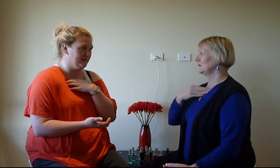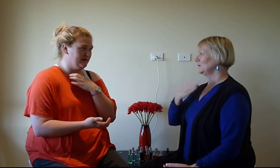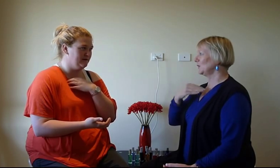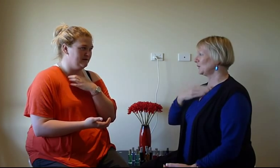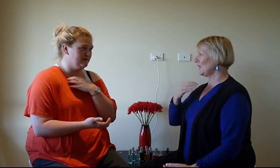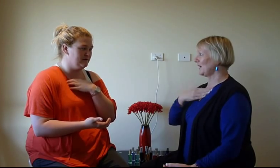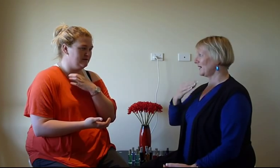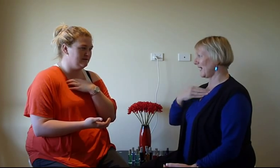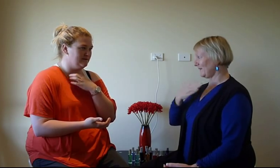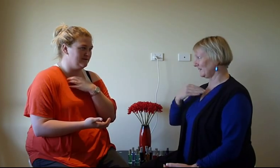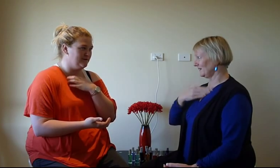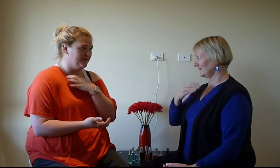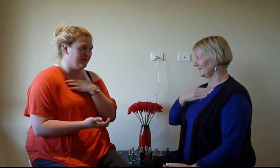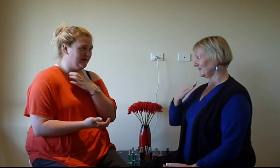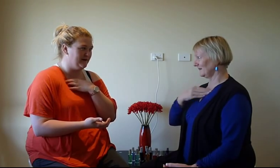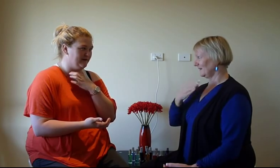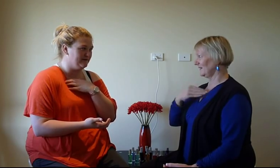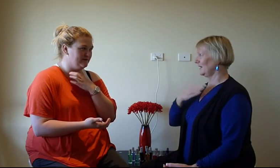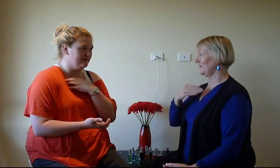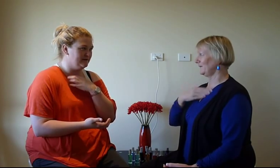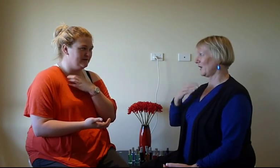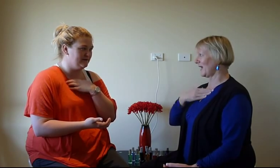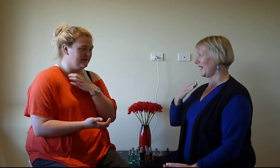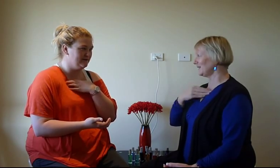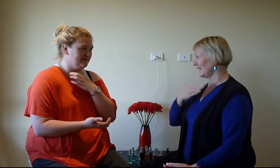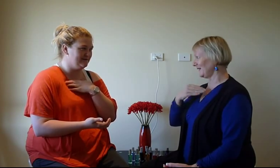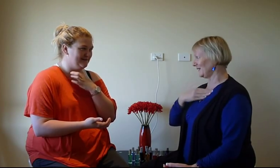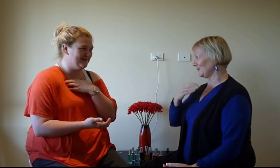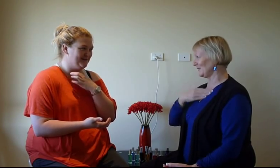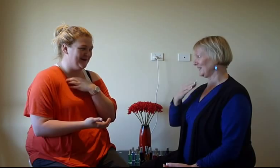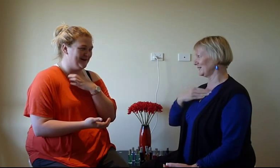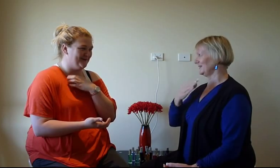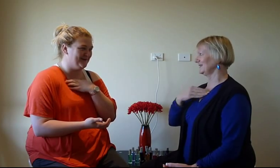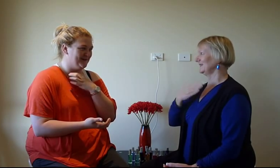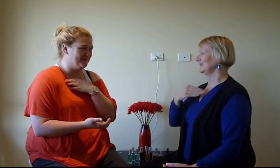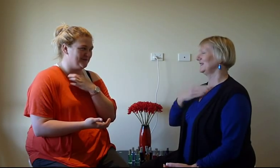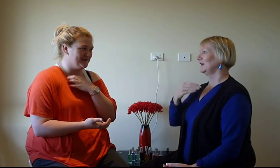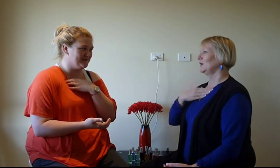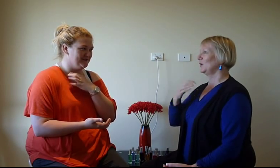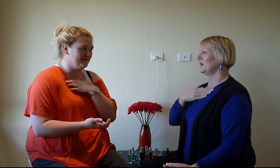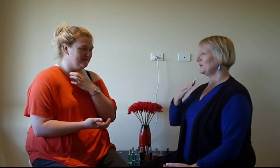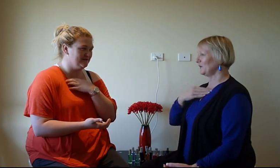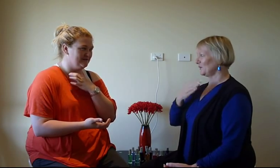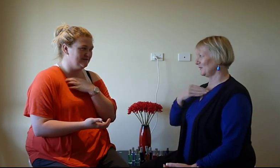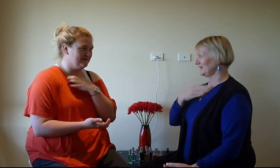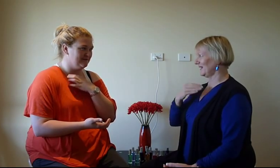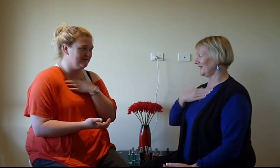Not the way I'd have it if I hadn't had the operation. No wonder I've got all this anger.